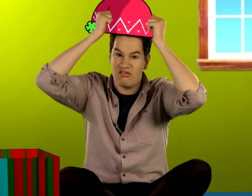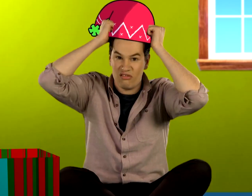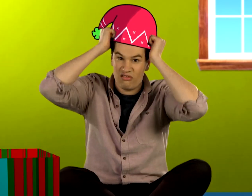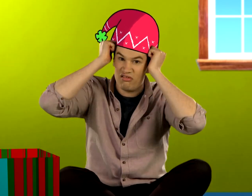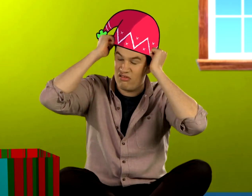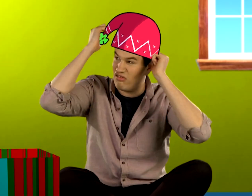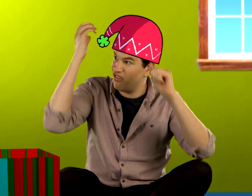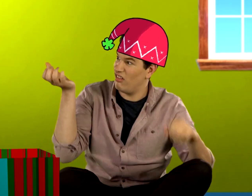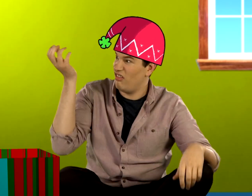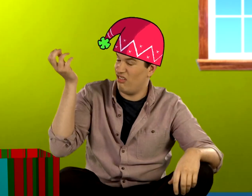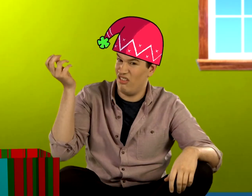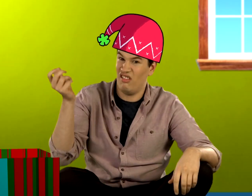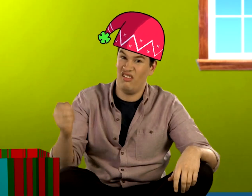A hand-knitted hat.